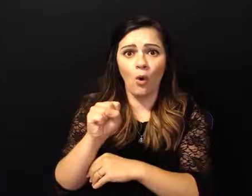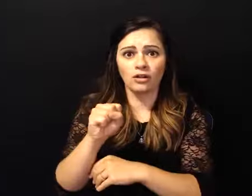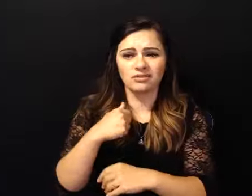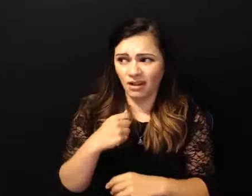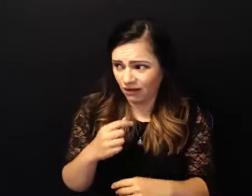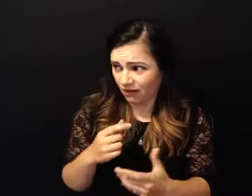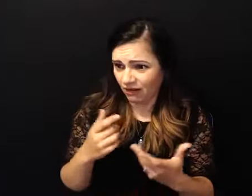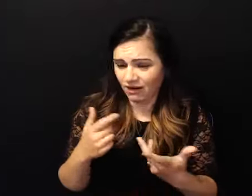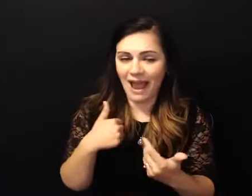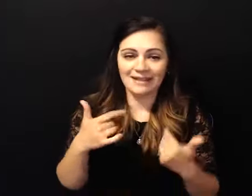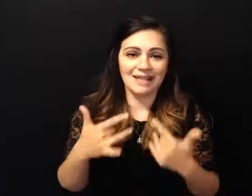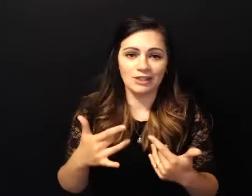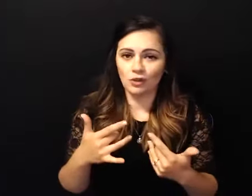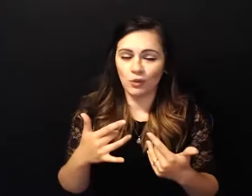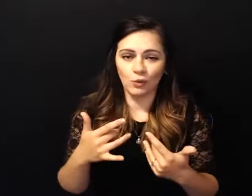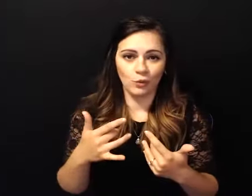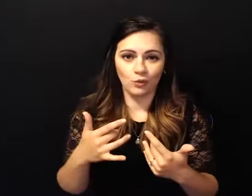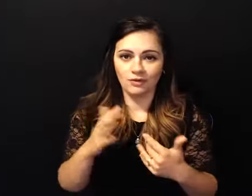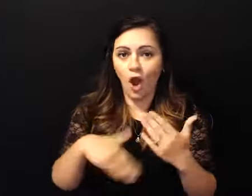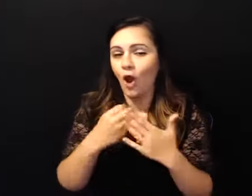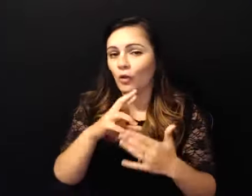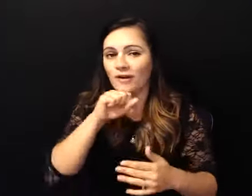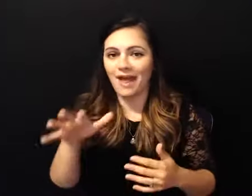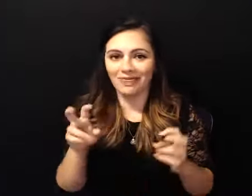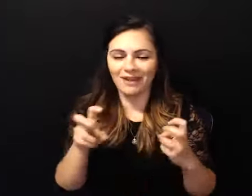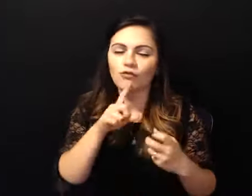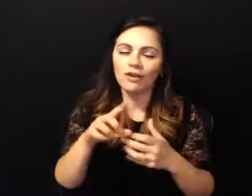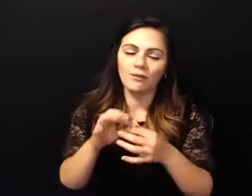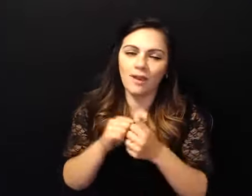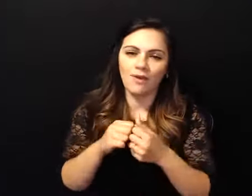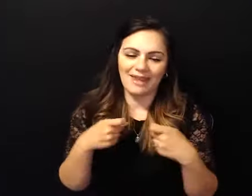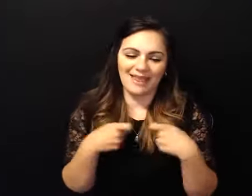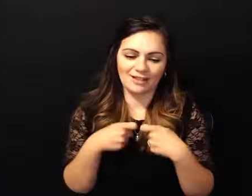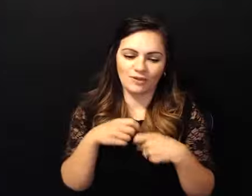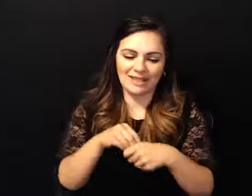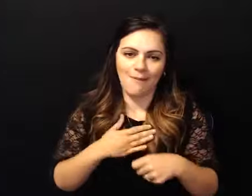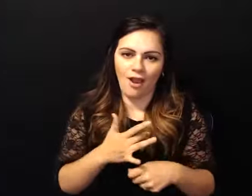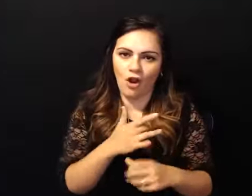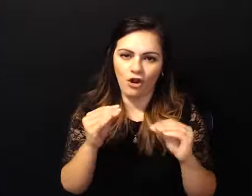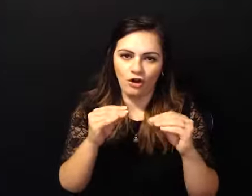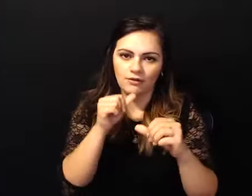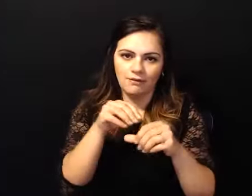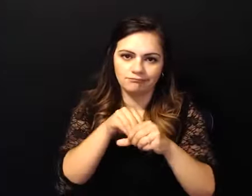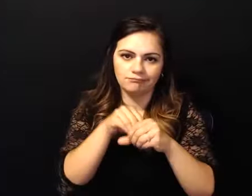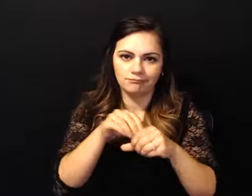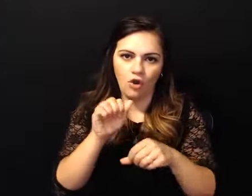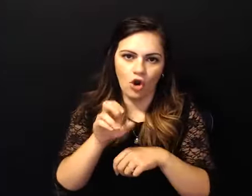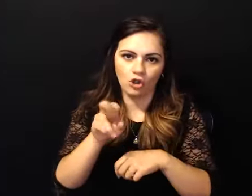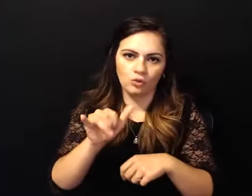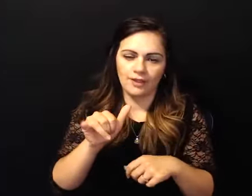you know so uh and really it has to do with the electricity in my heart and i have this brand new baby with me and um you know there's a